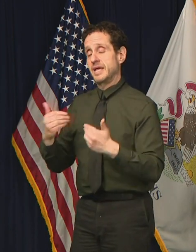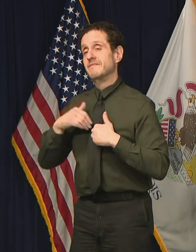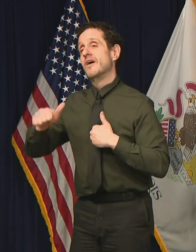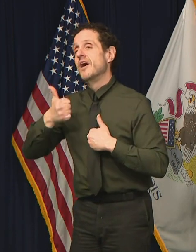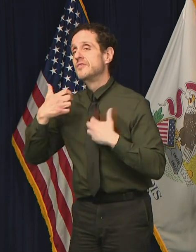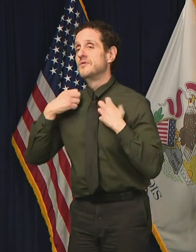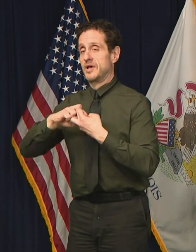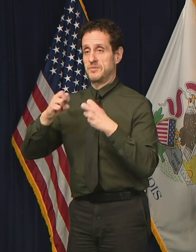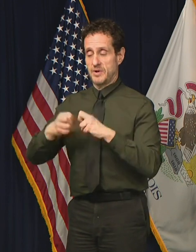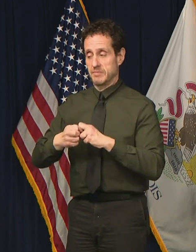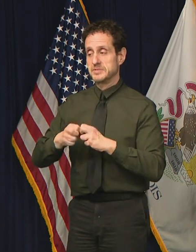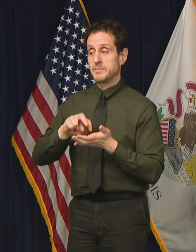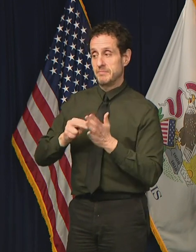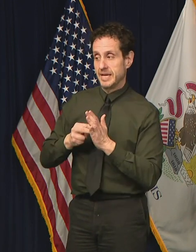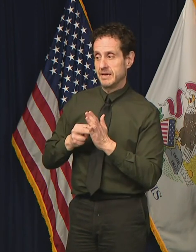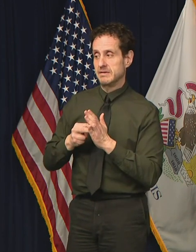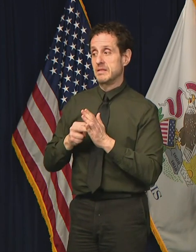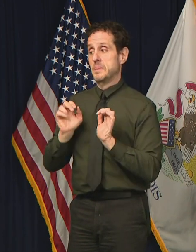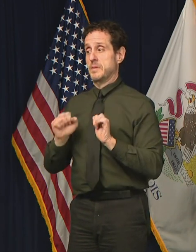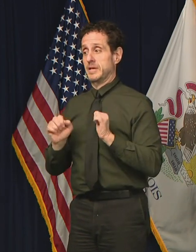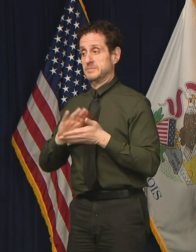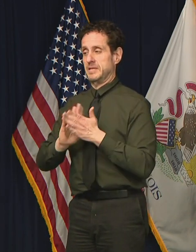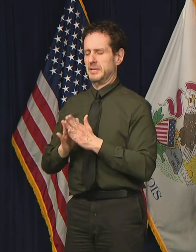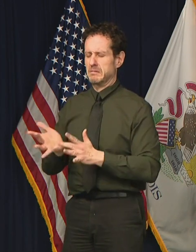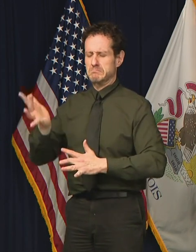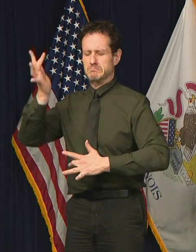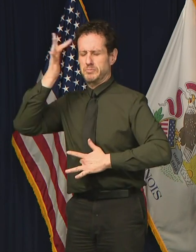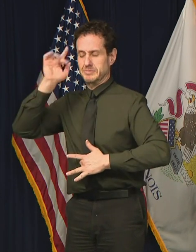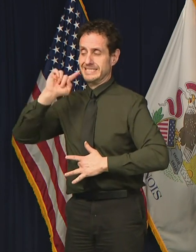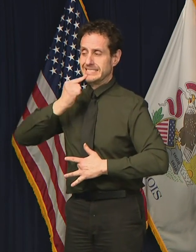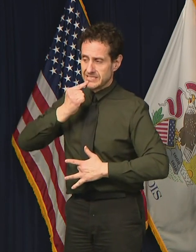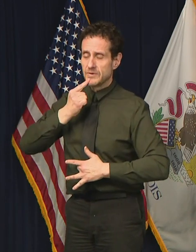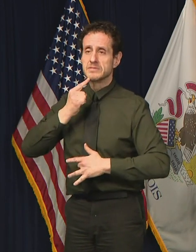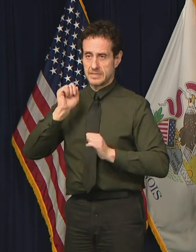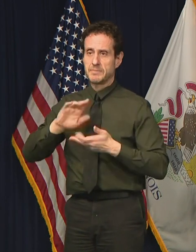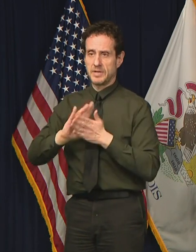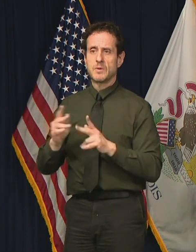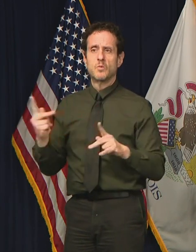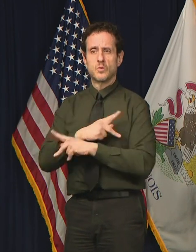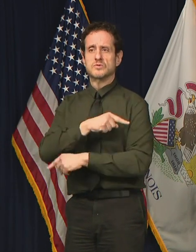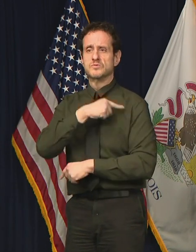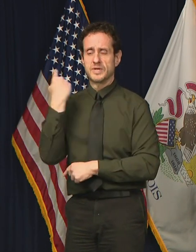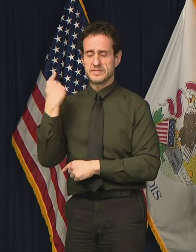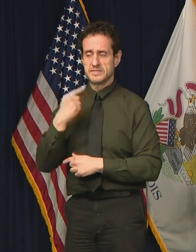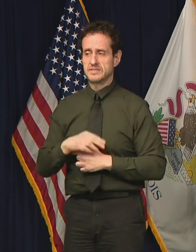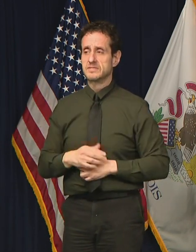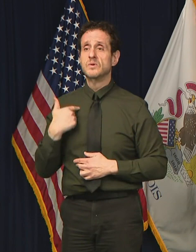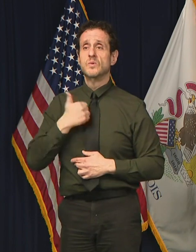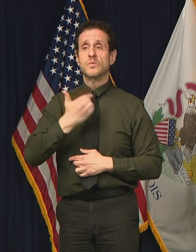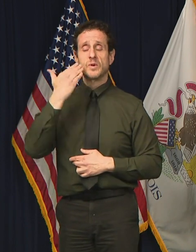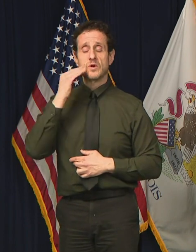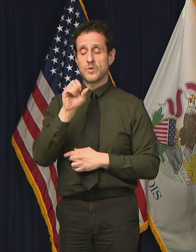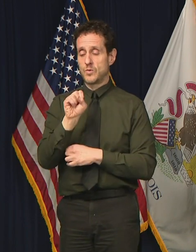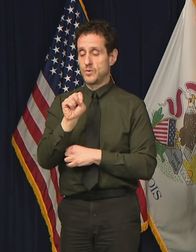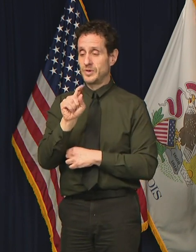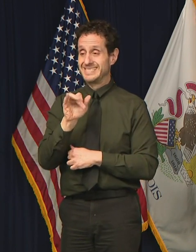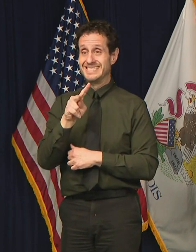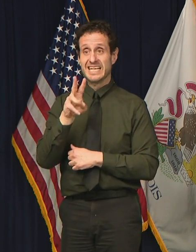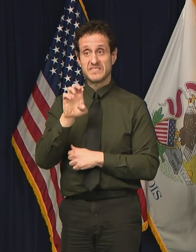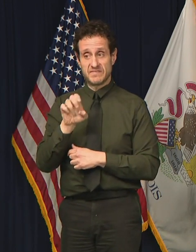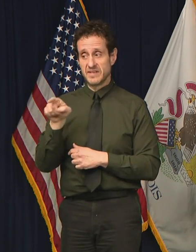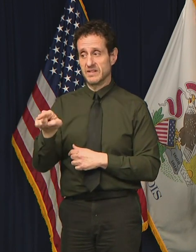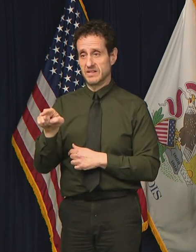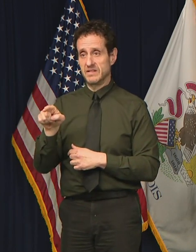risk of disease from the COVID-19. We do know that Statesville has an older population